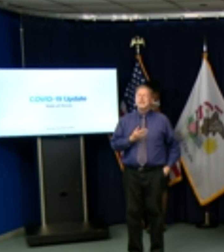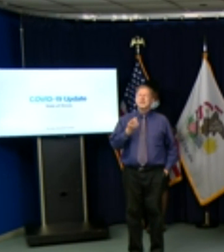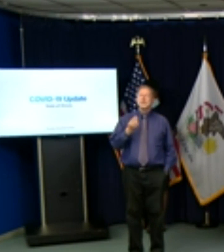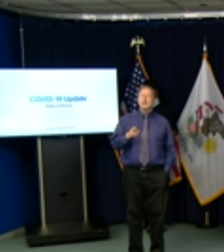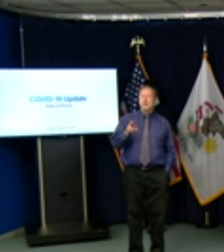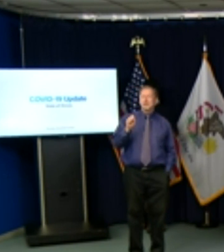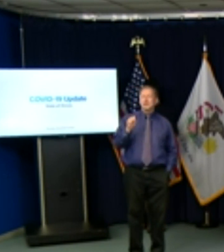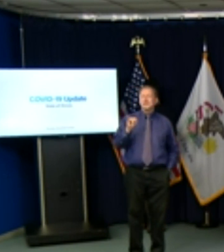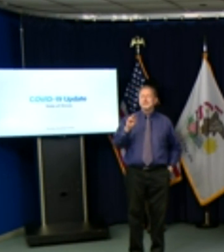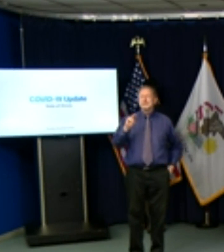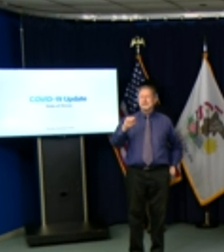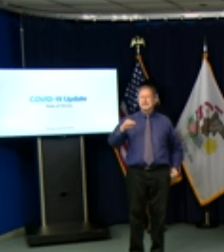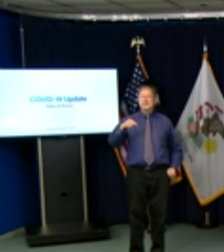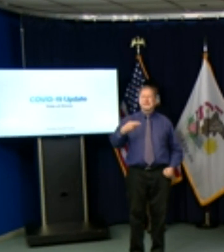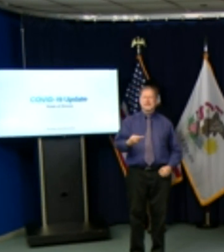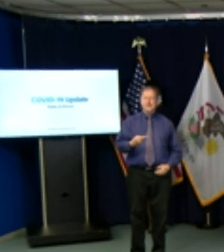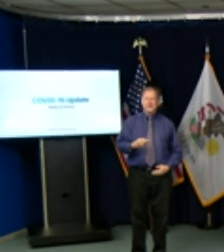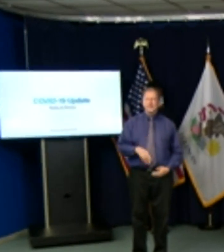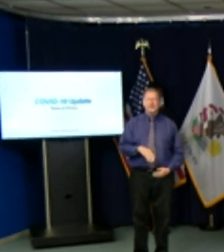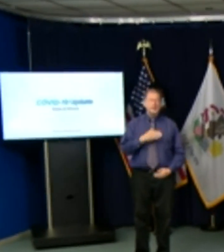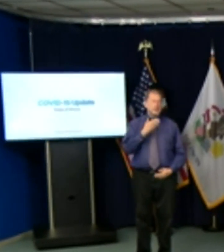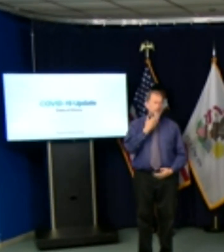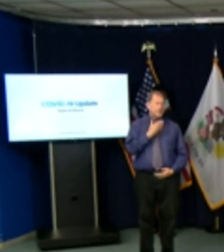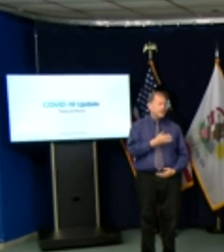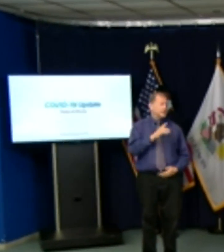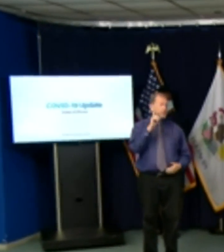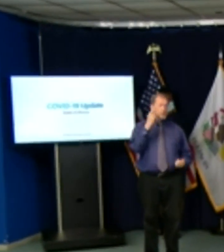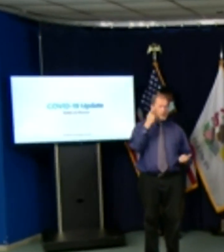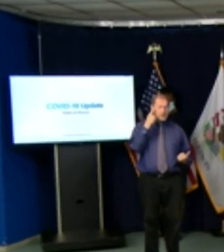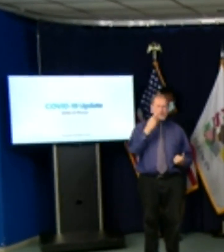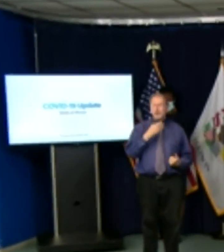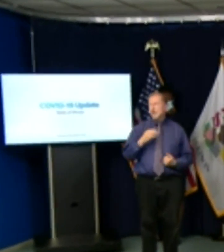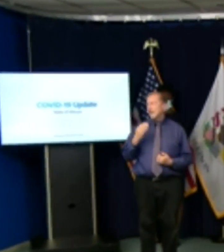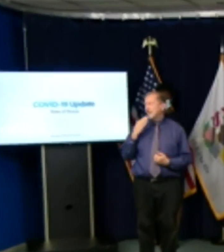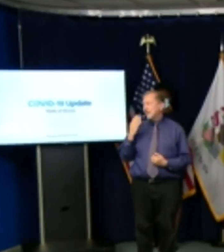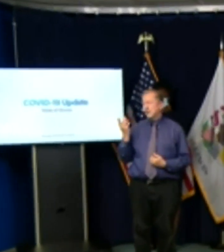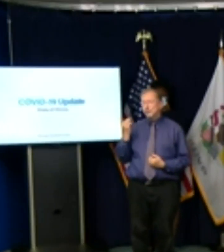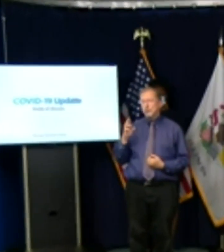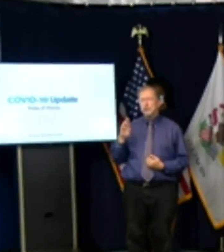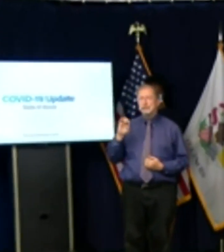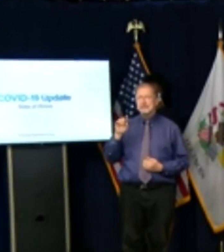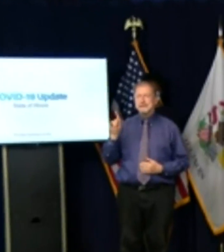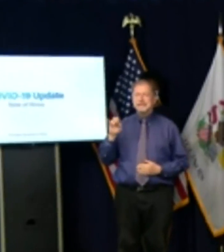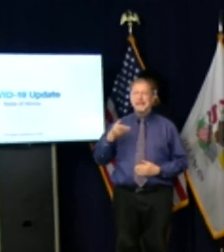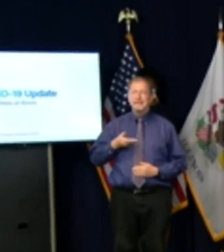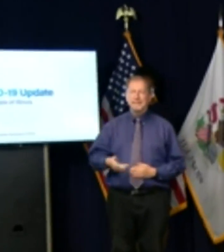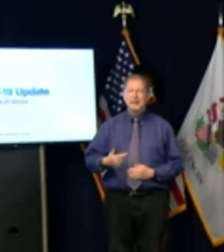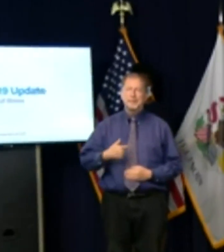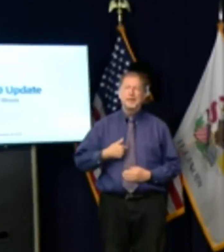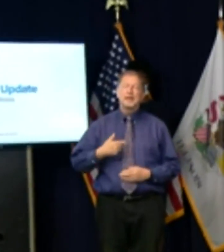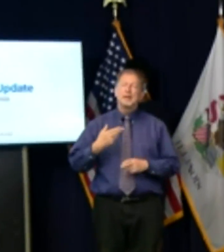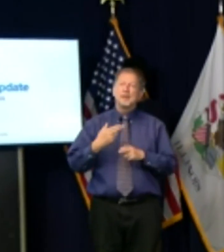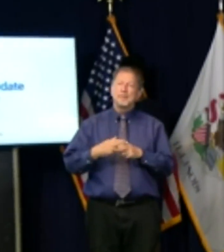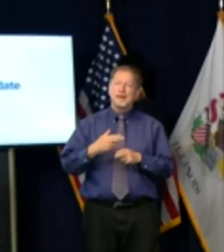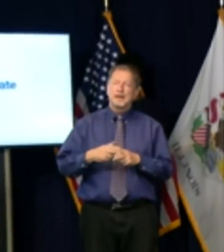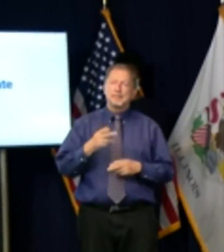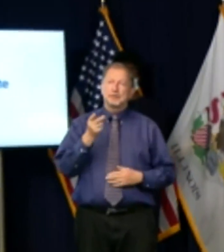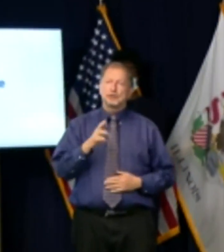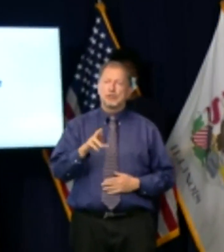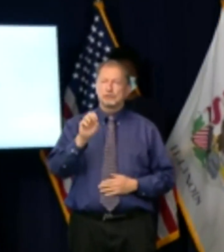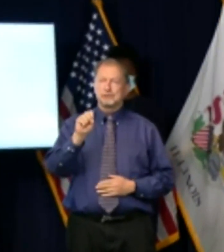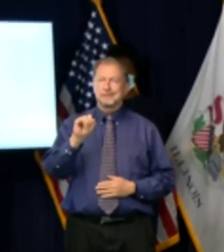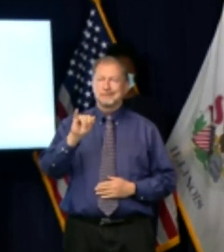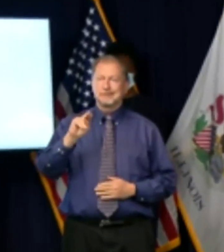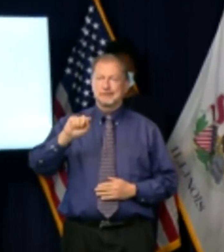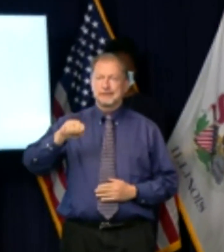thank you governor pritzker dr ziki for inviting me to be here today again my name is dr kamal singh and on behalf